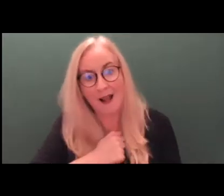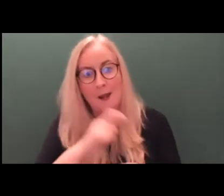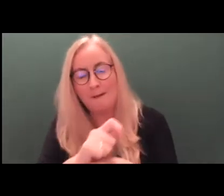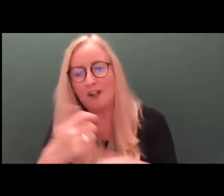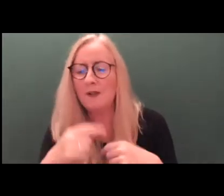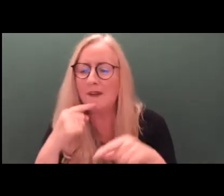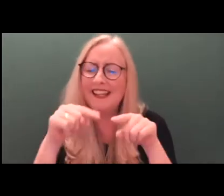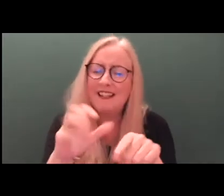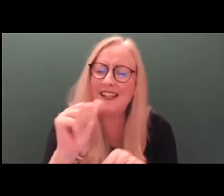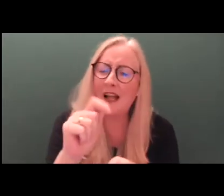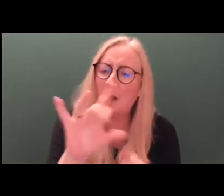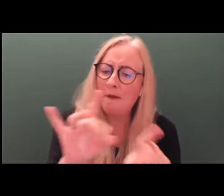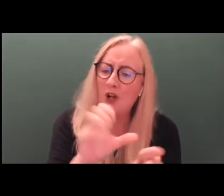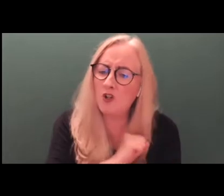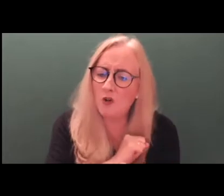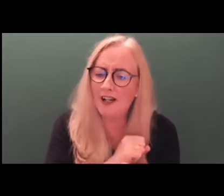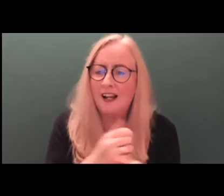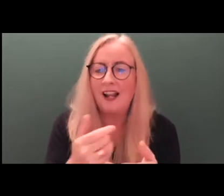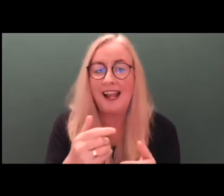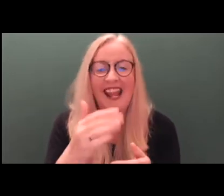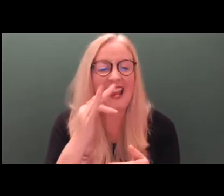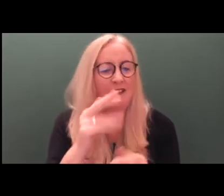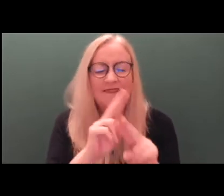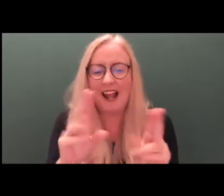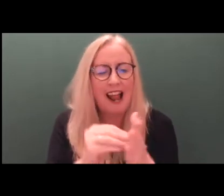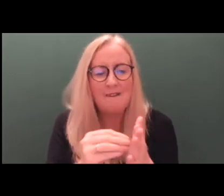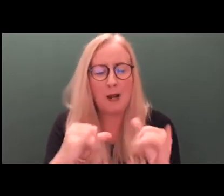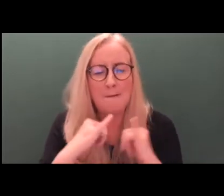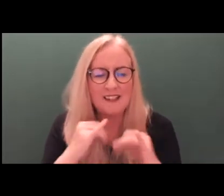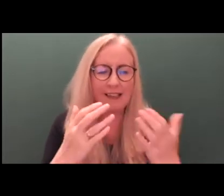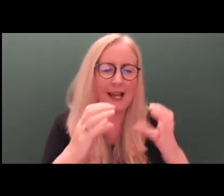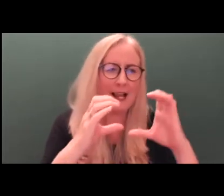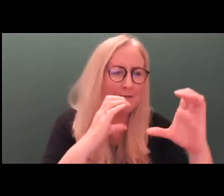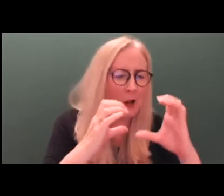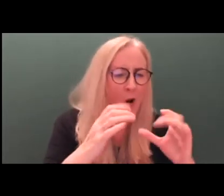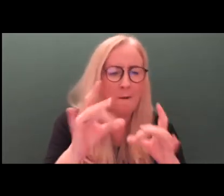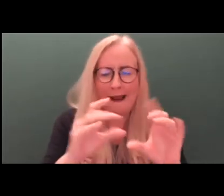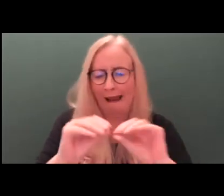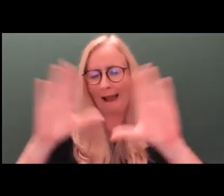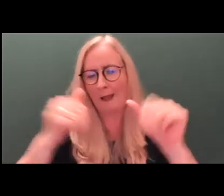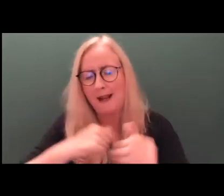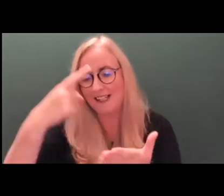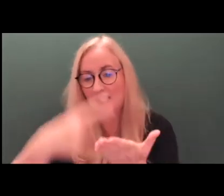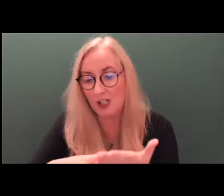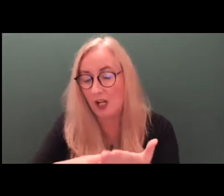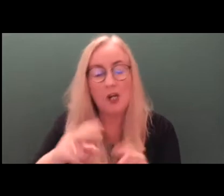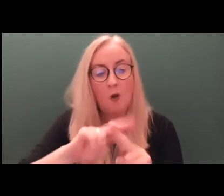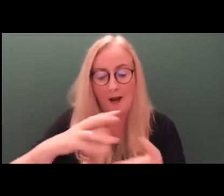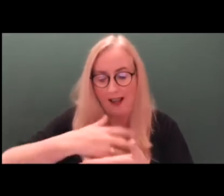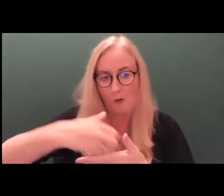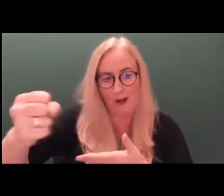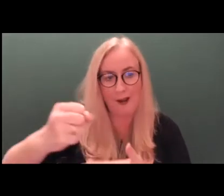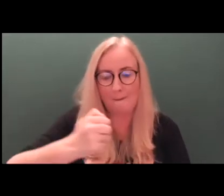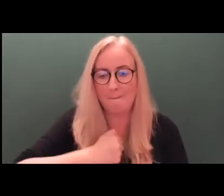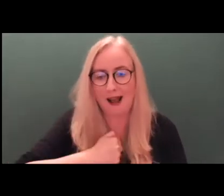the Act ensures that the lack of capacity to communicate or articulate my decision does not take away my inner voice or